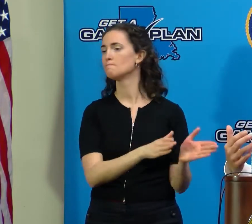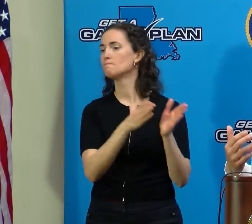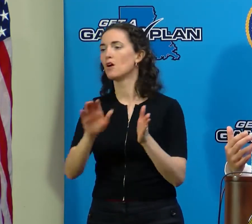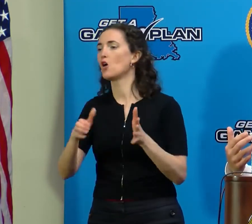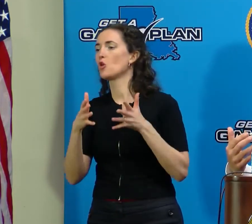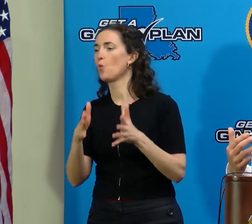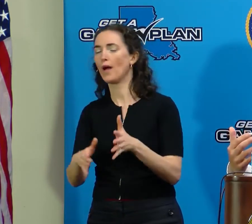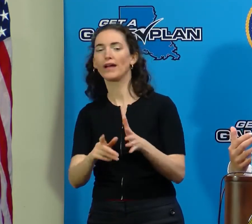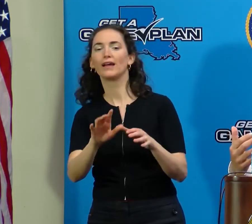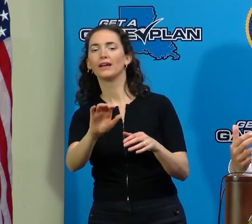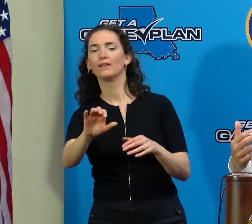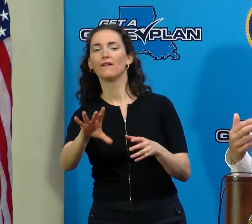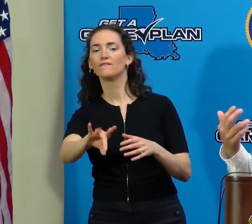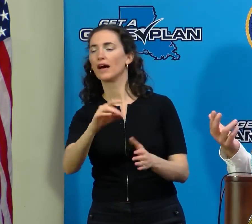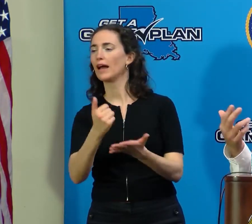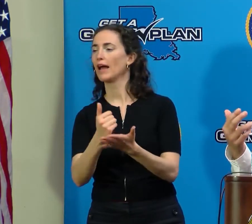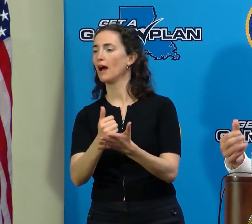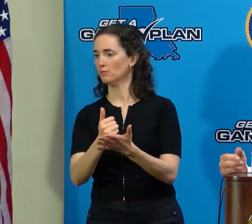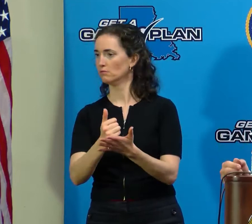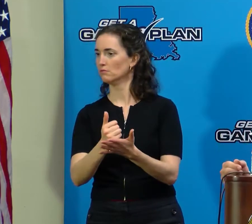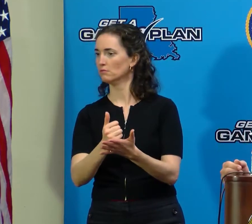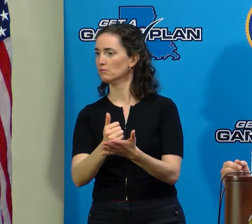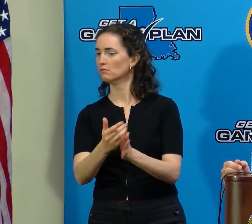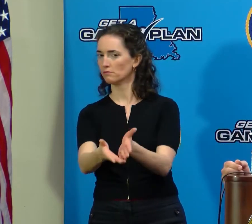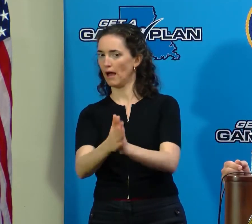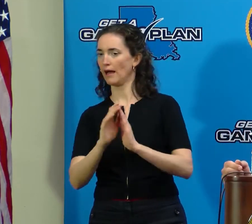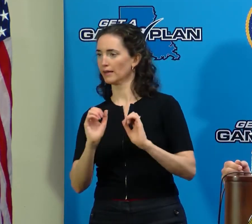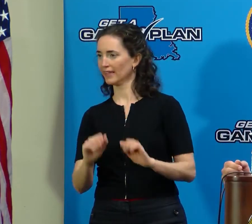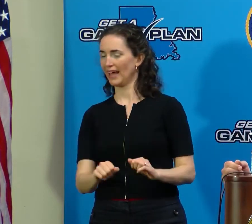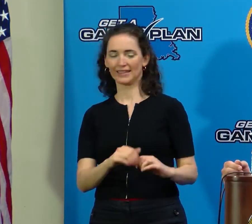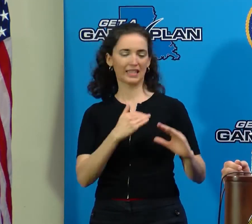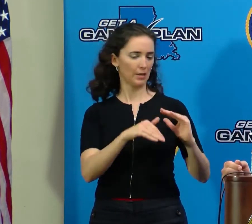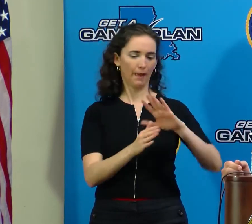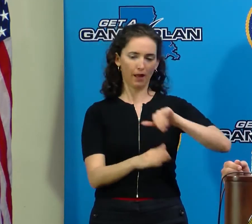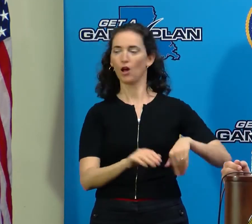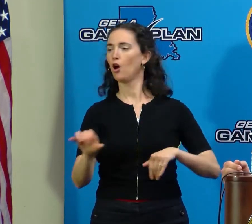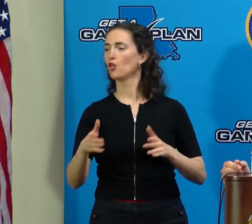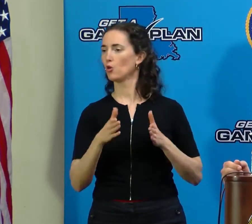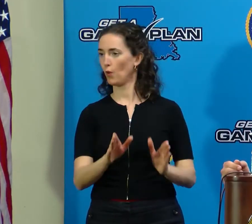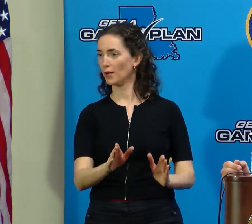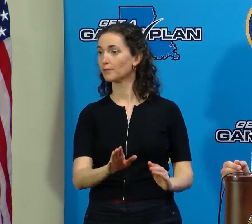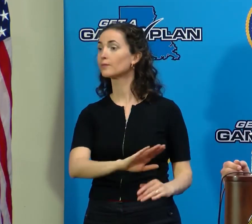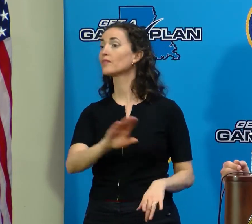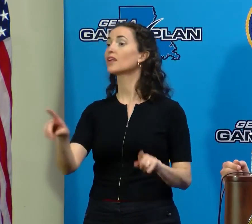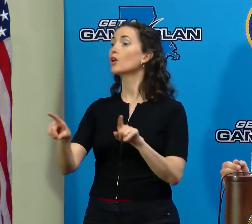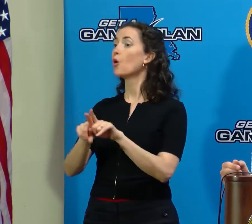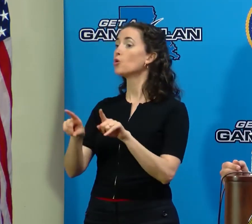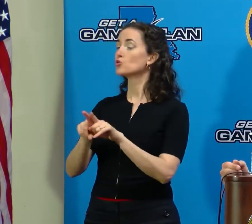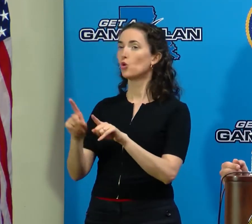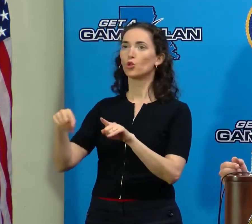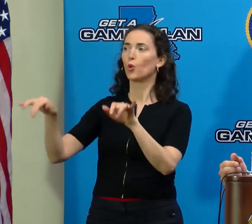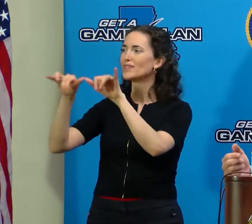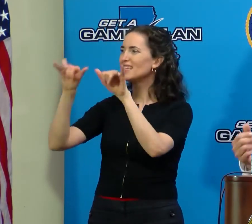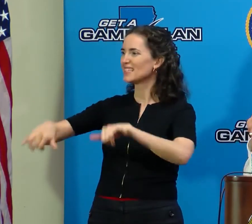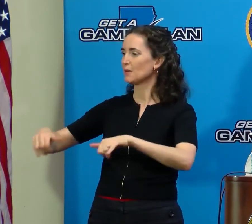request assistance. Another difference, I think you're going to see these systems back up much, much quicker.